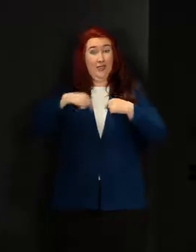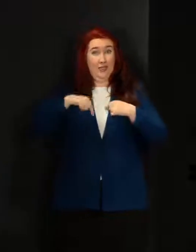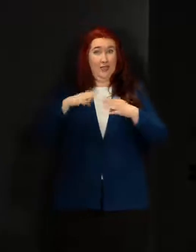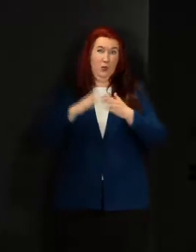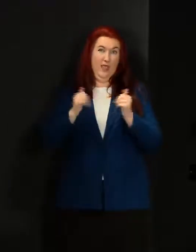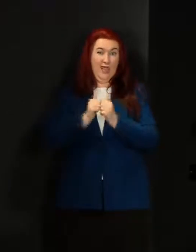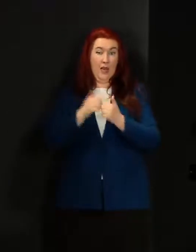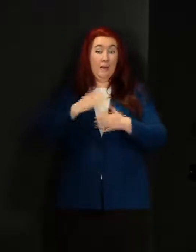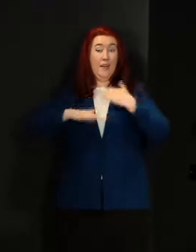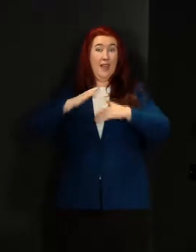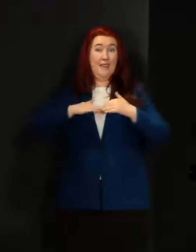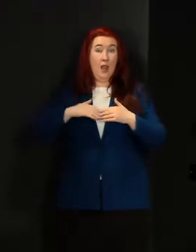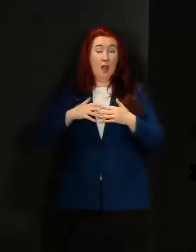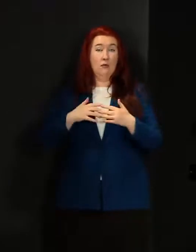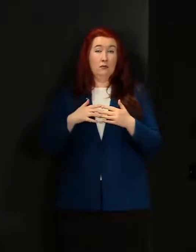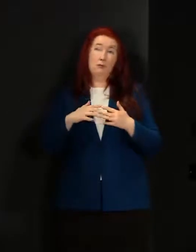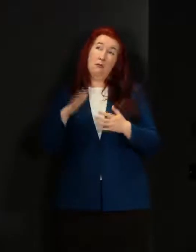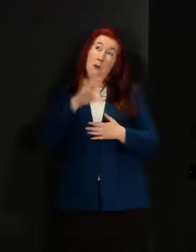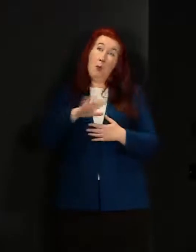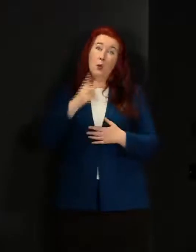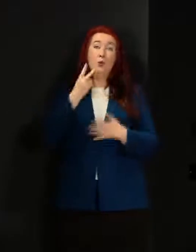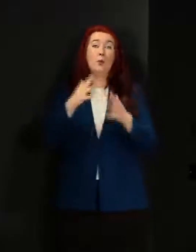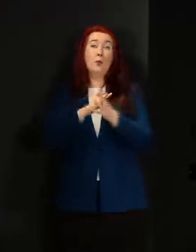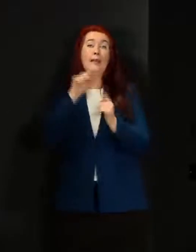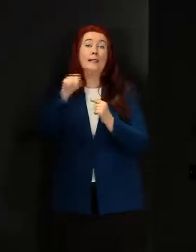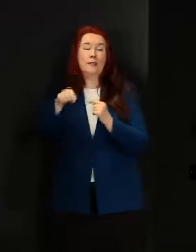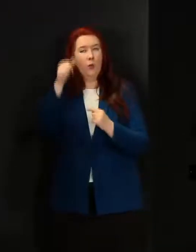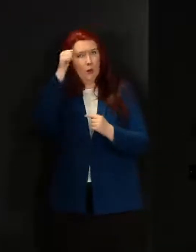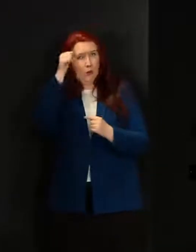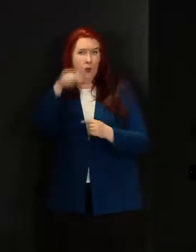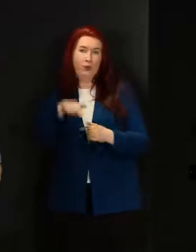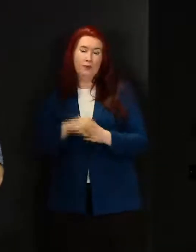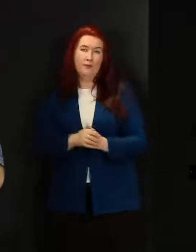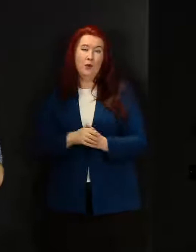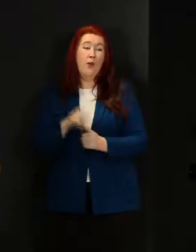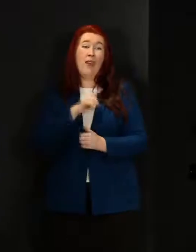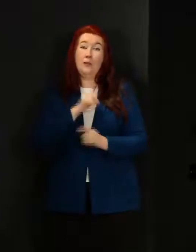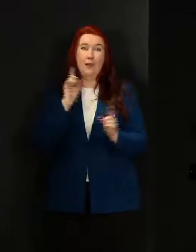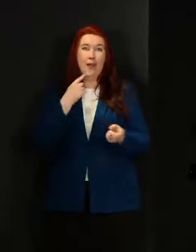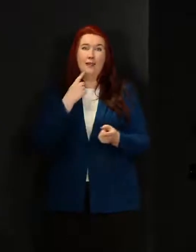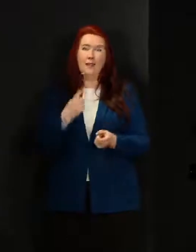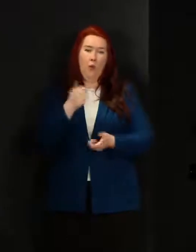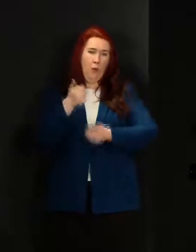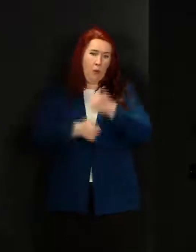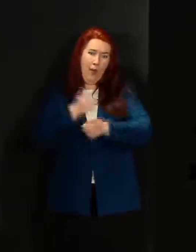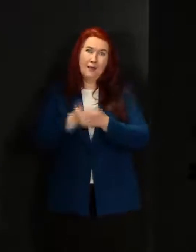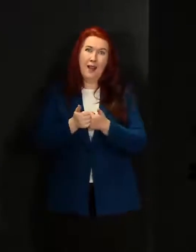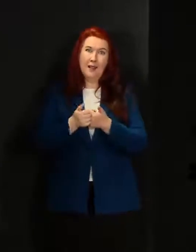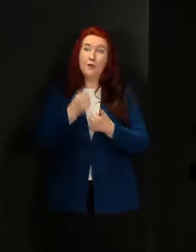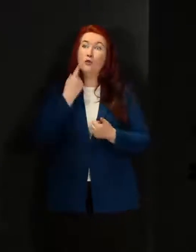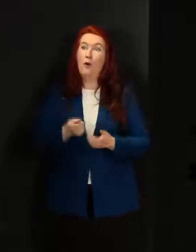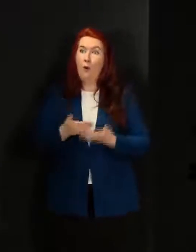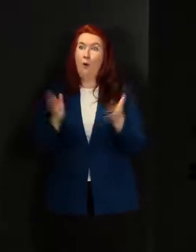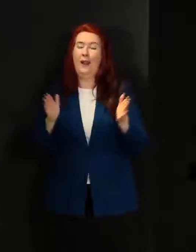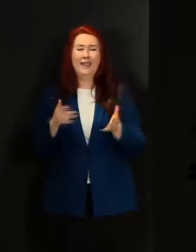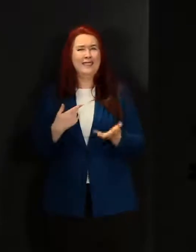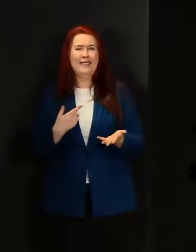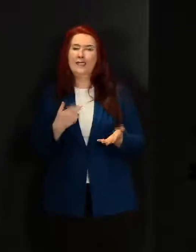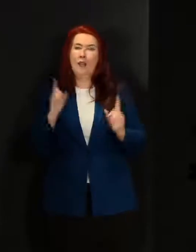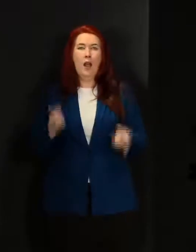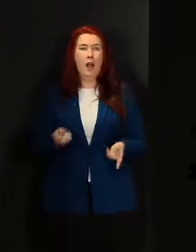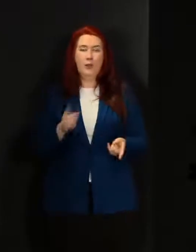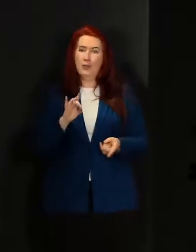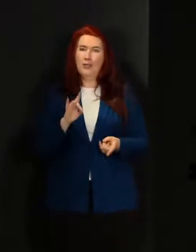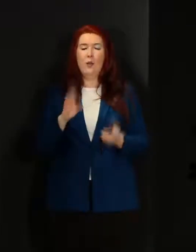weekend does in about two weeks time so that's why we can't say you've done really well let's do more release on Tuesday